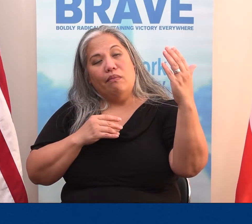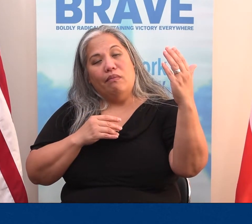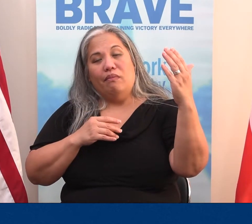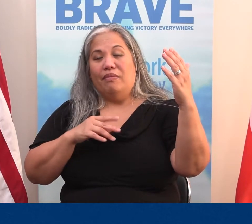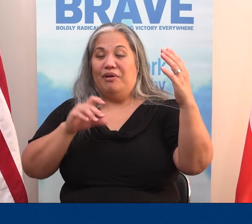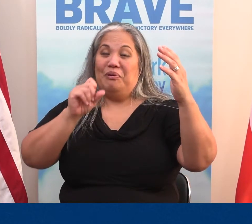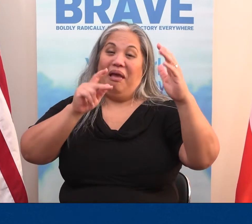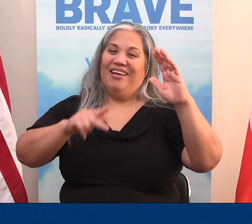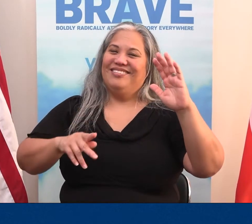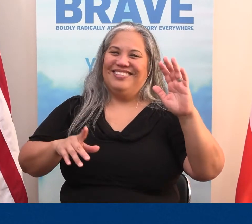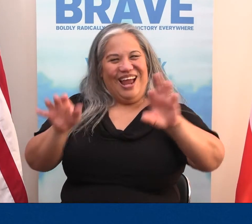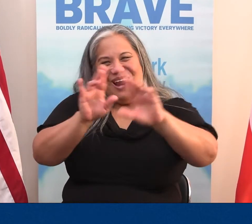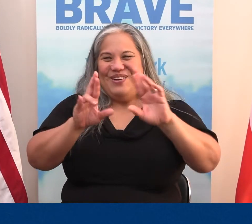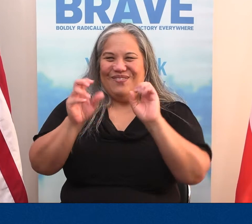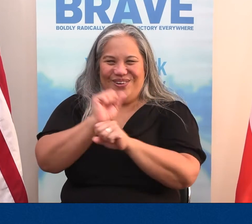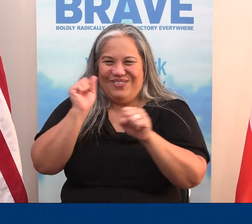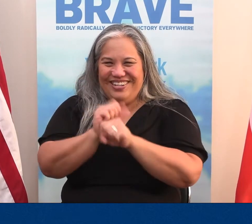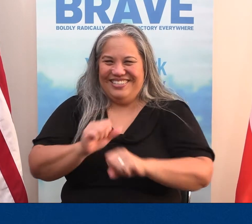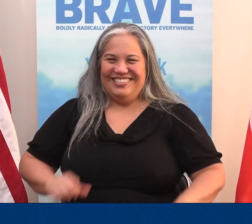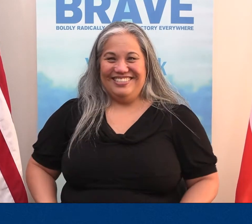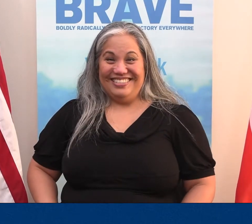and you, okay, I'm ready for work.